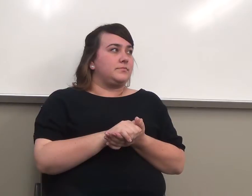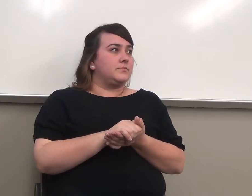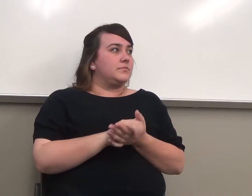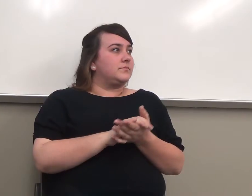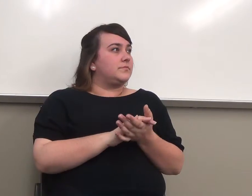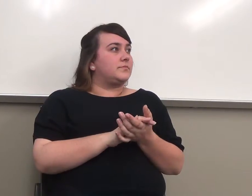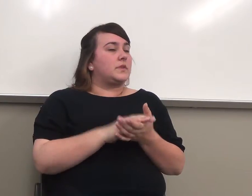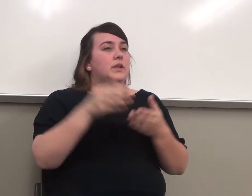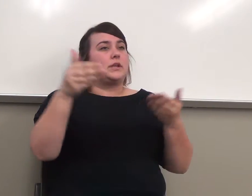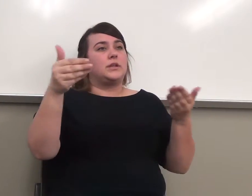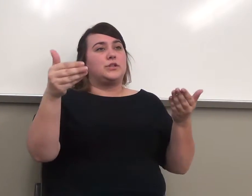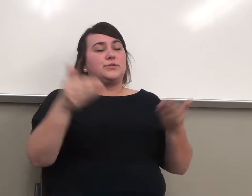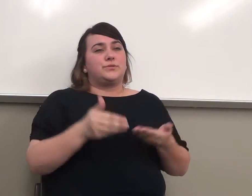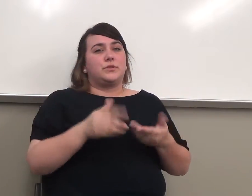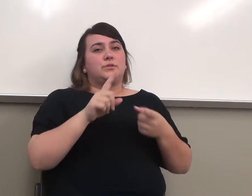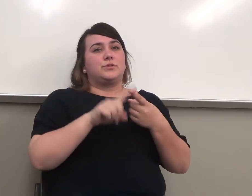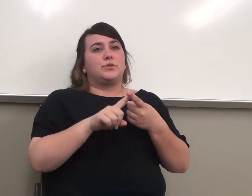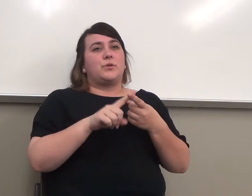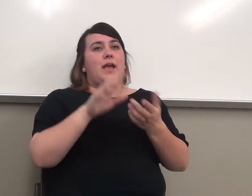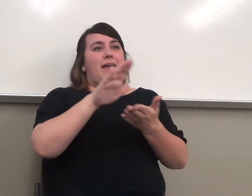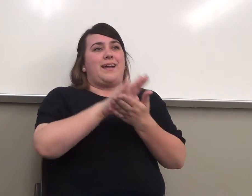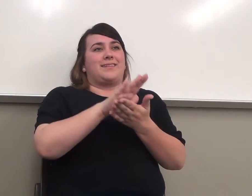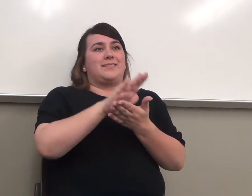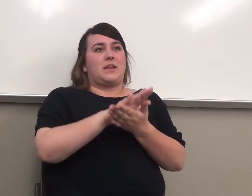Introduction to Academic Writing.